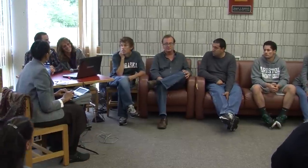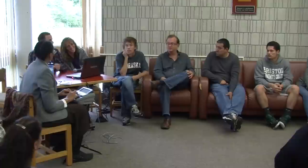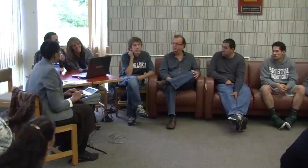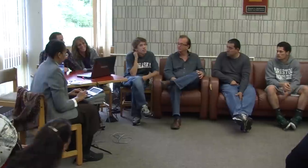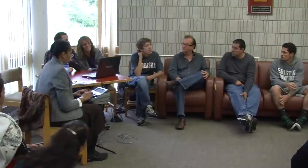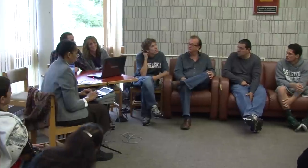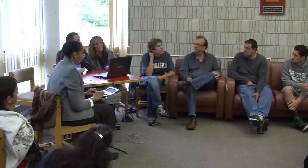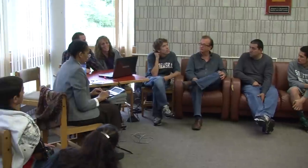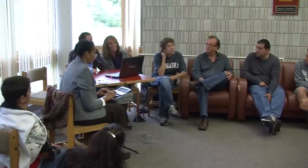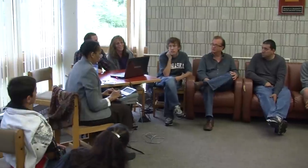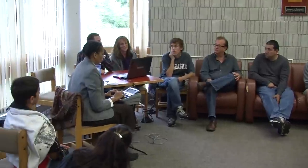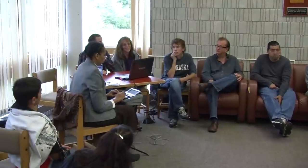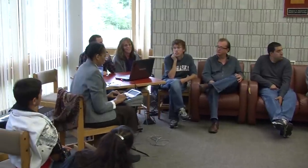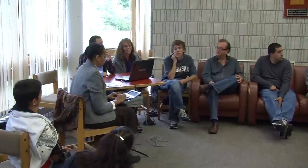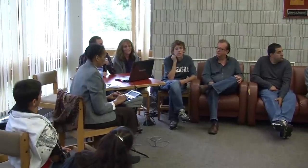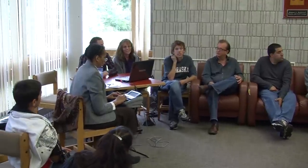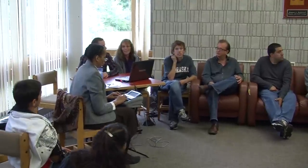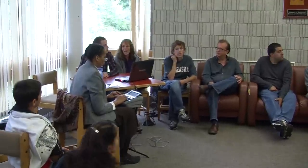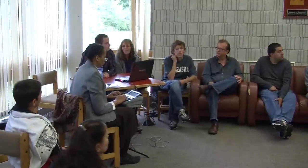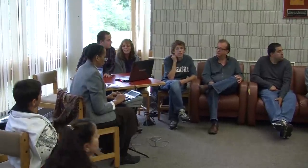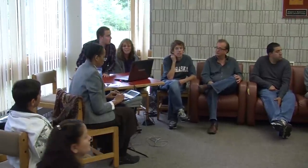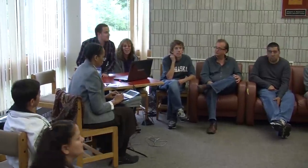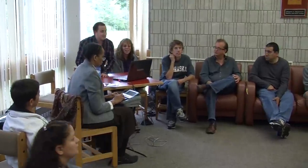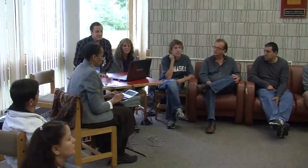Thank you. Please, thank you.